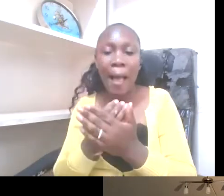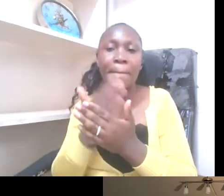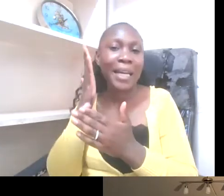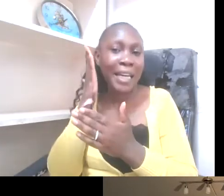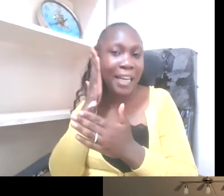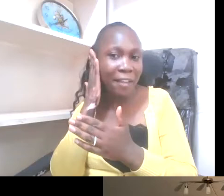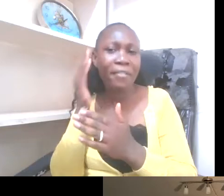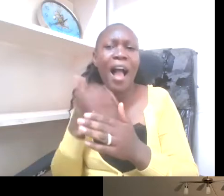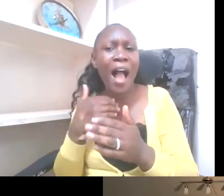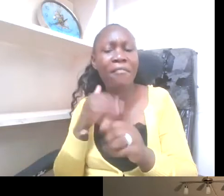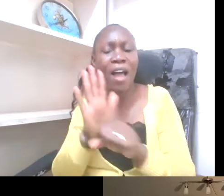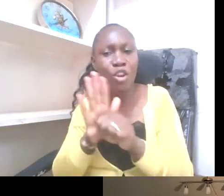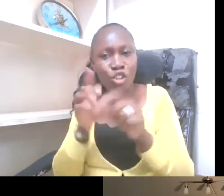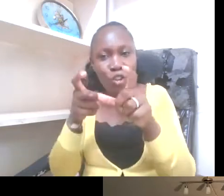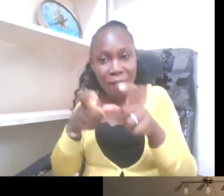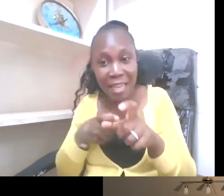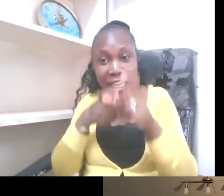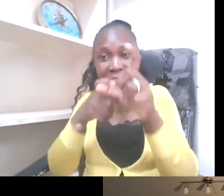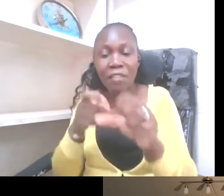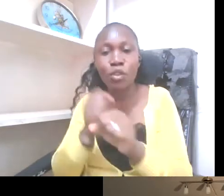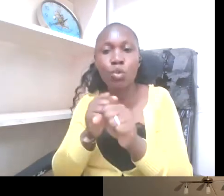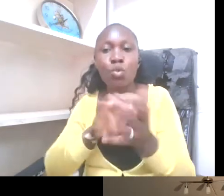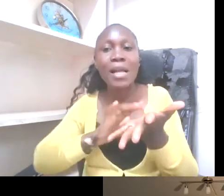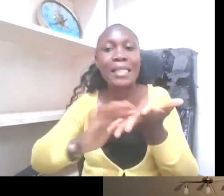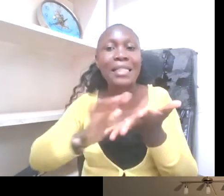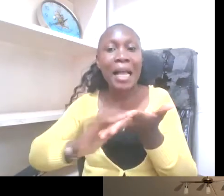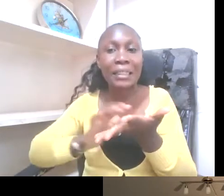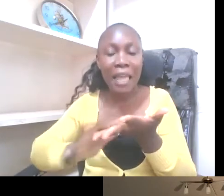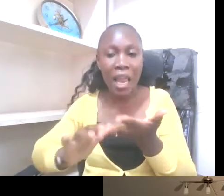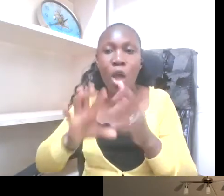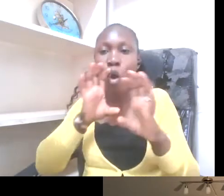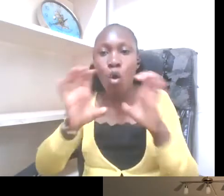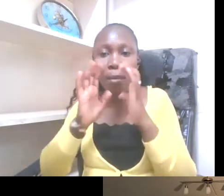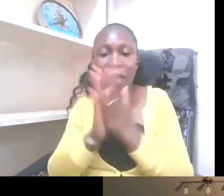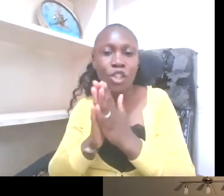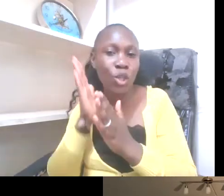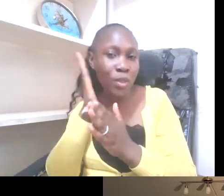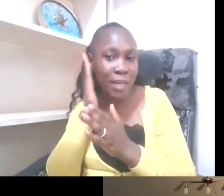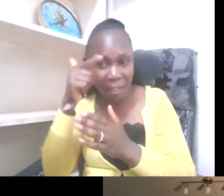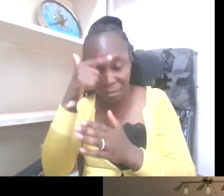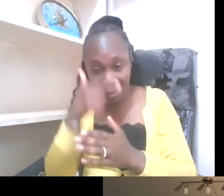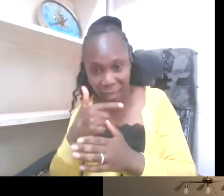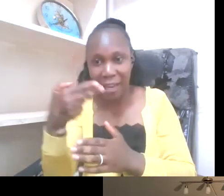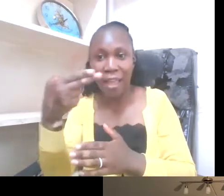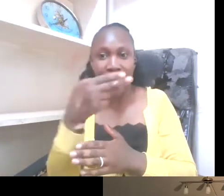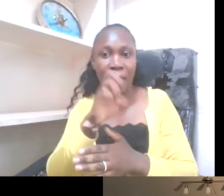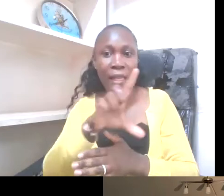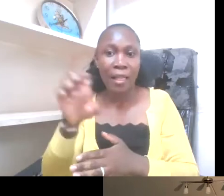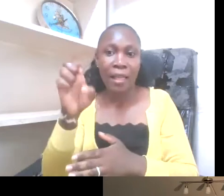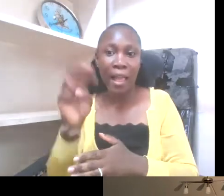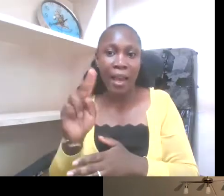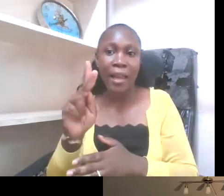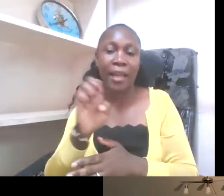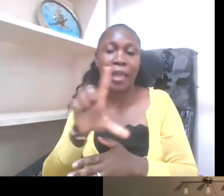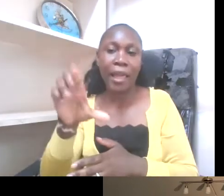to do tactile communication with the deaf blind. So, Helen Keller, a global figure, a global well-known. There